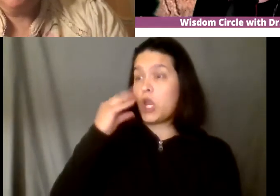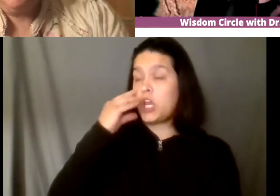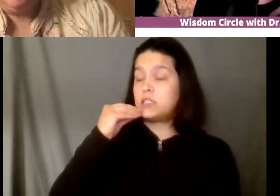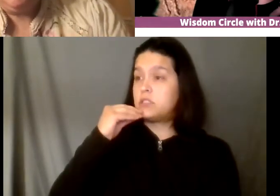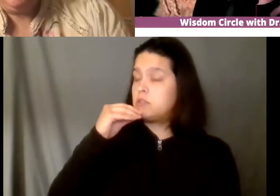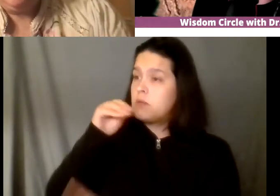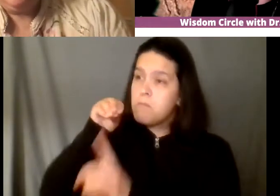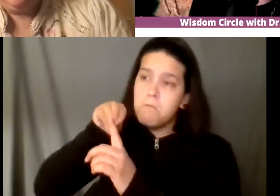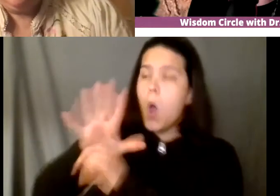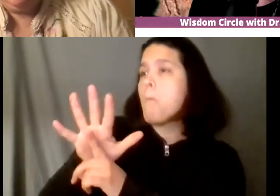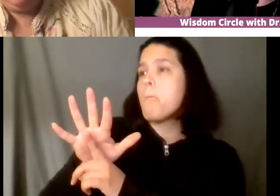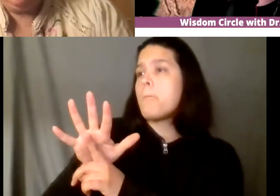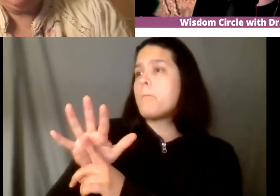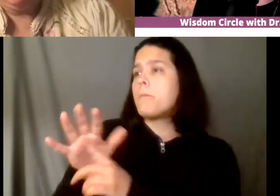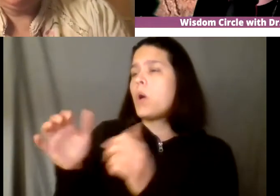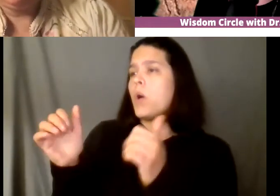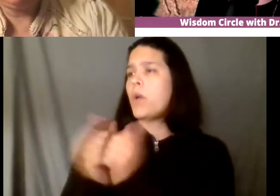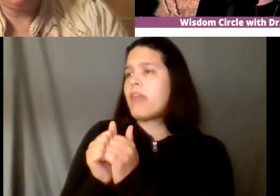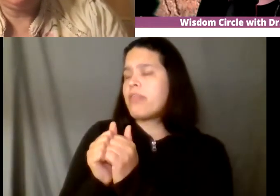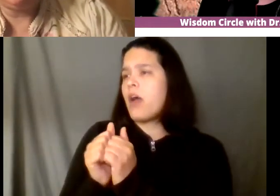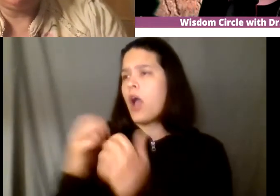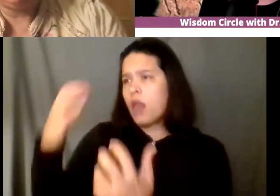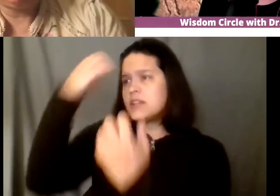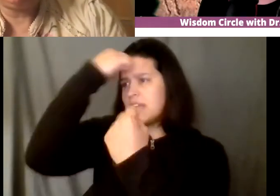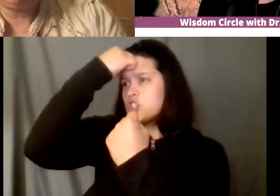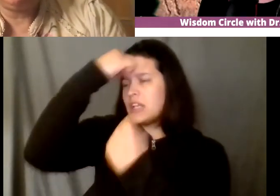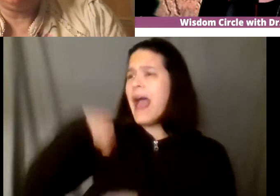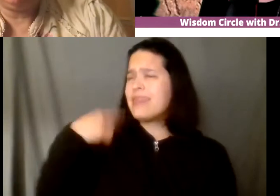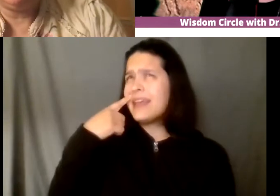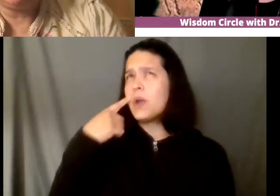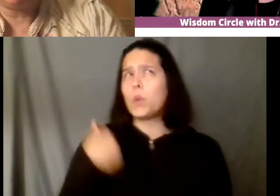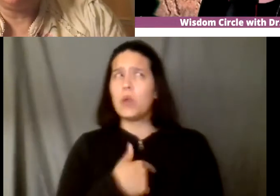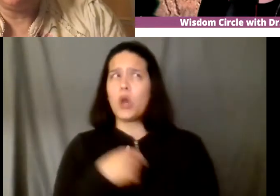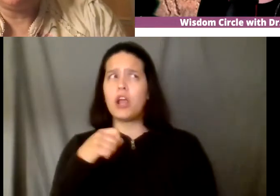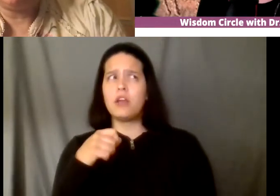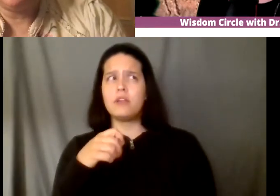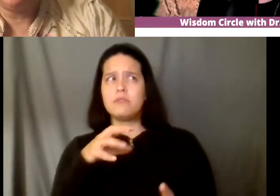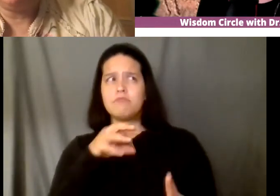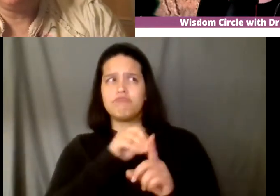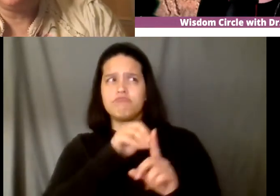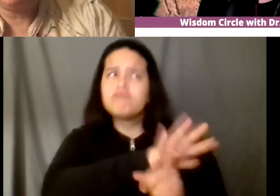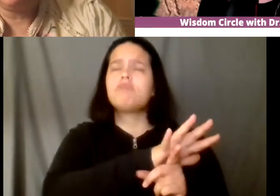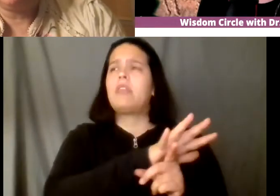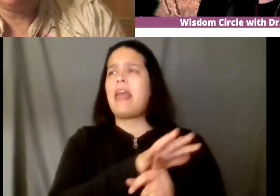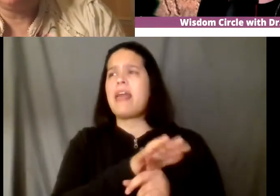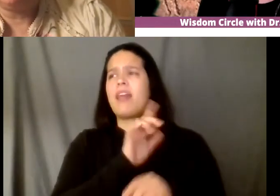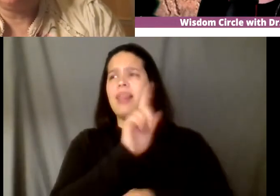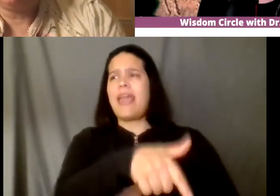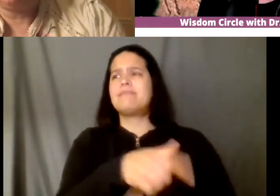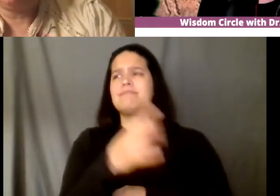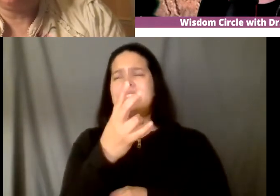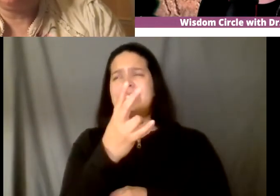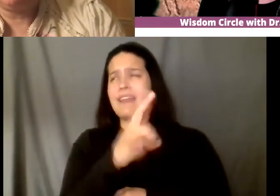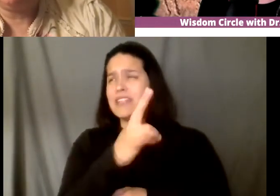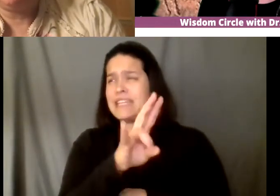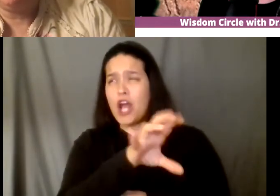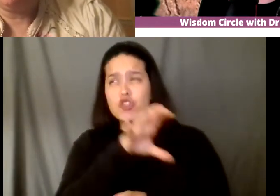we were hit i think in the late 1700s yeah um i also want to thank you for sharing that um